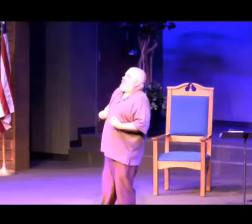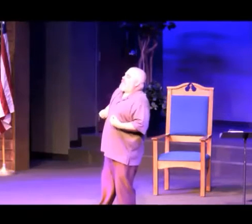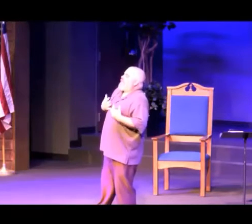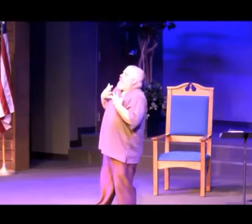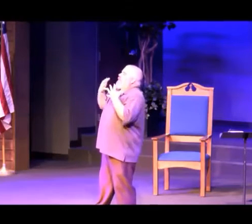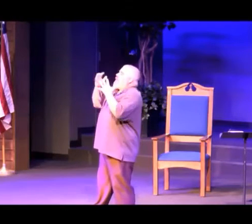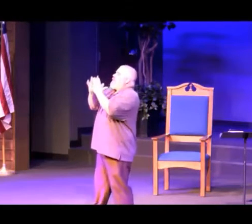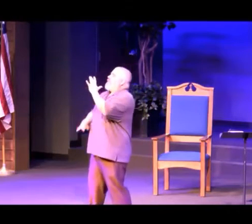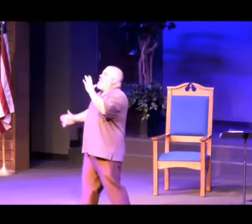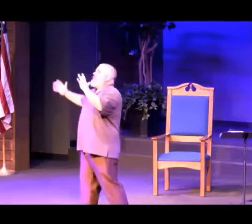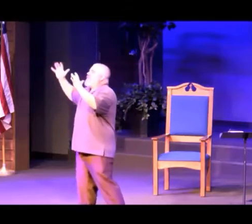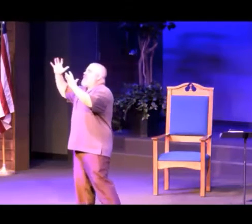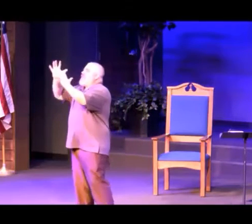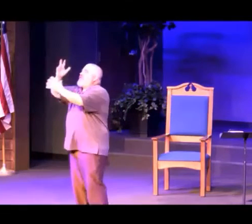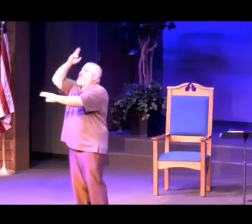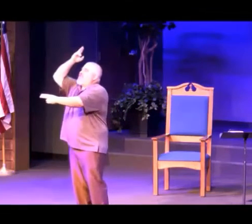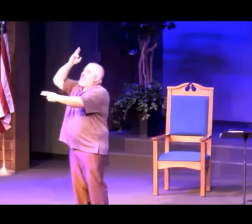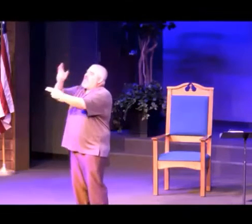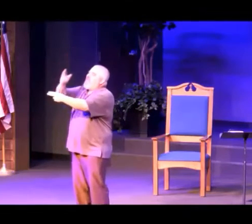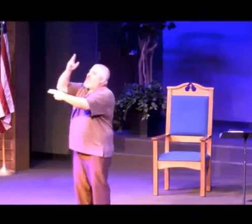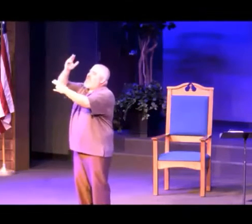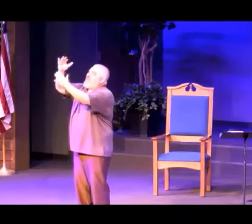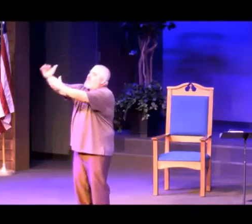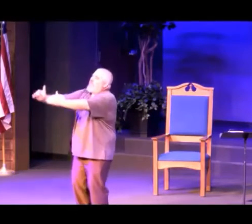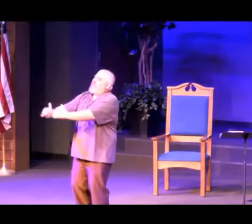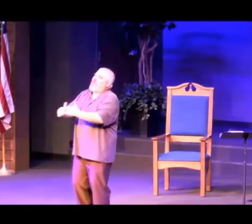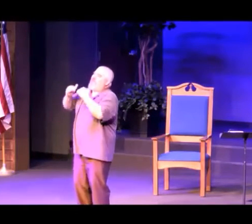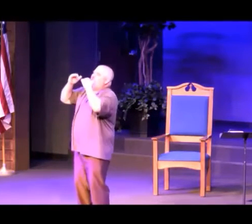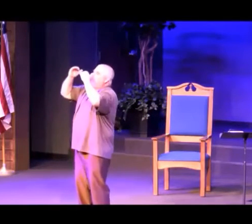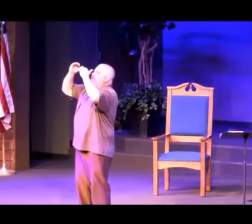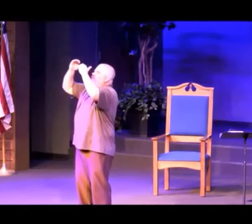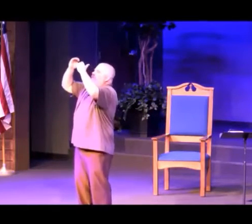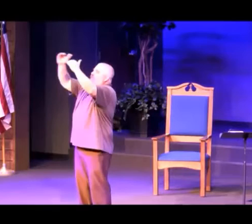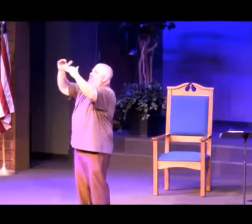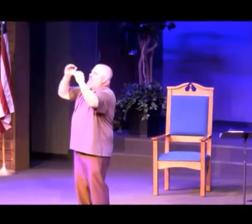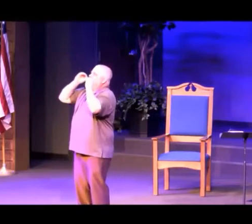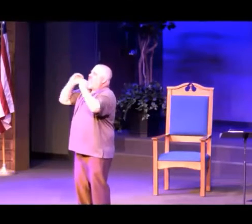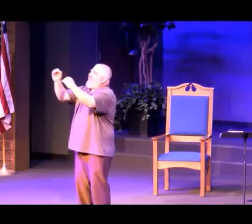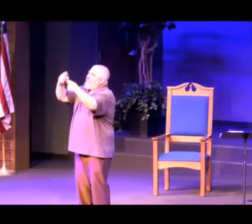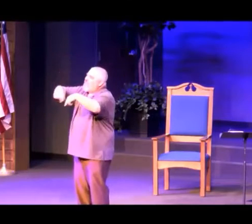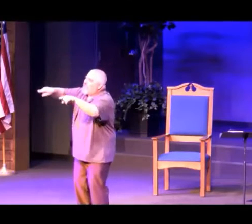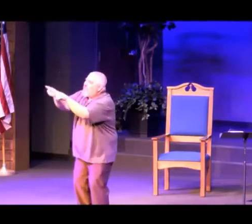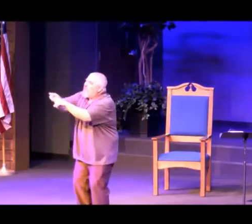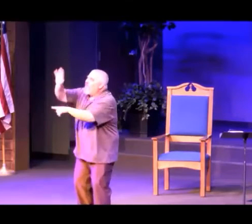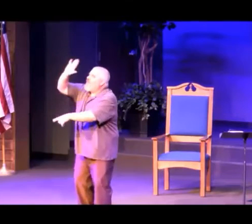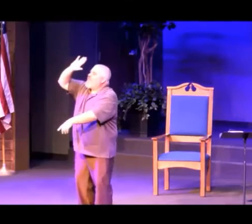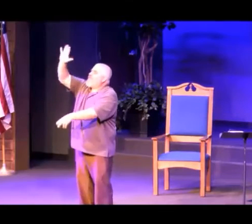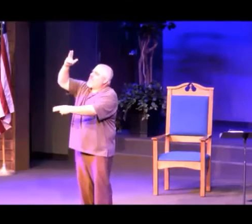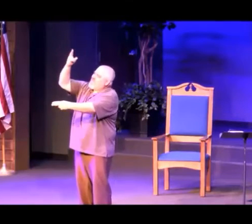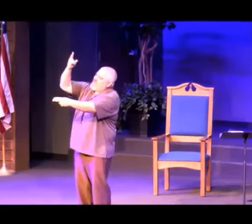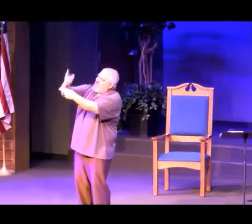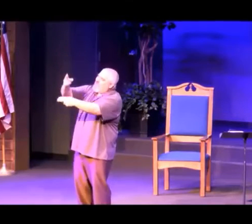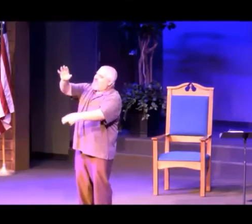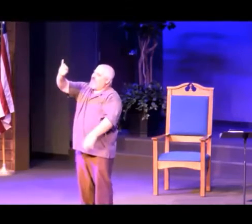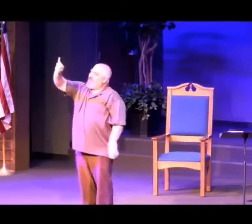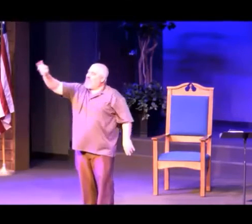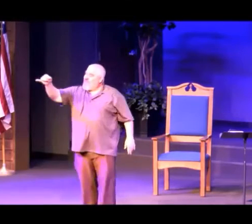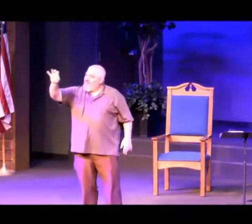Jesus, the name above every other Jesus, the name